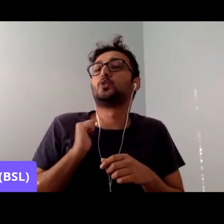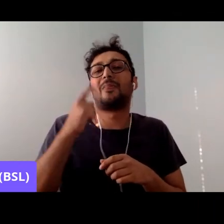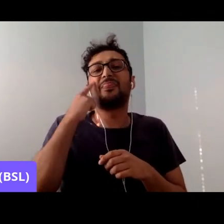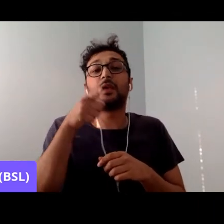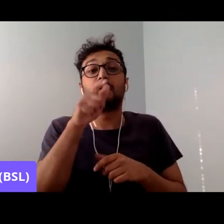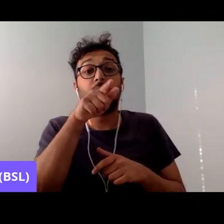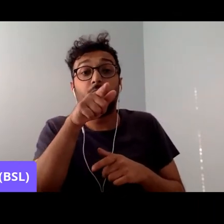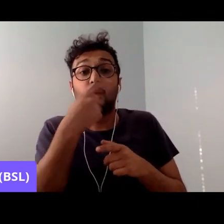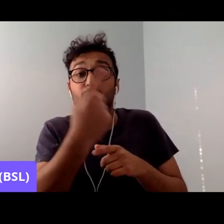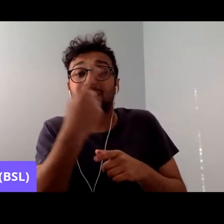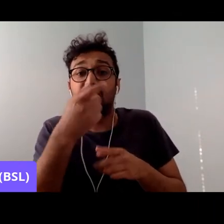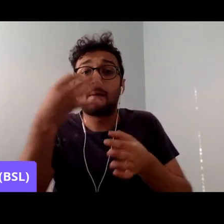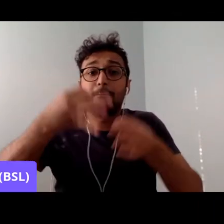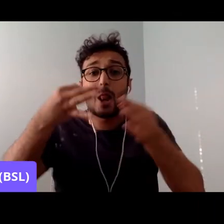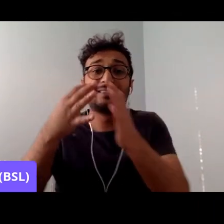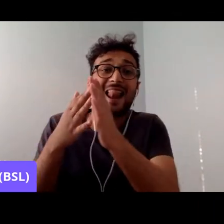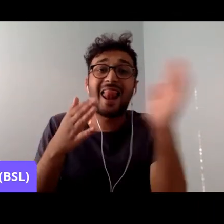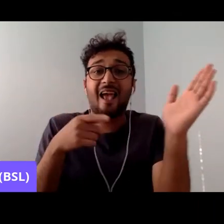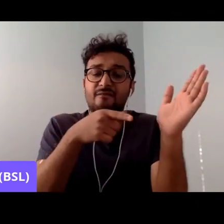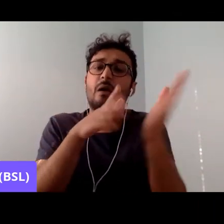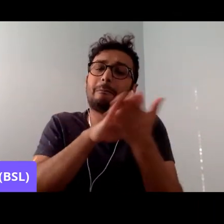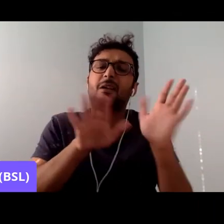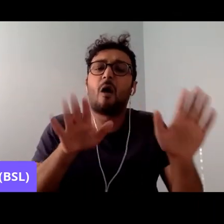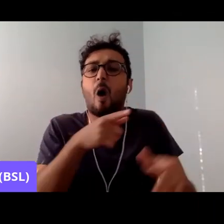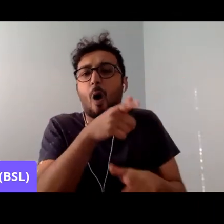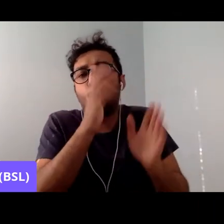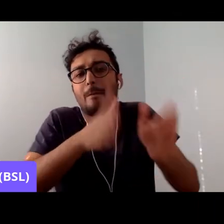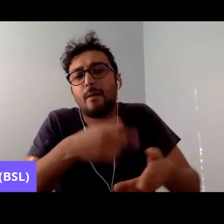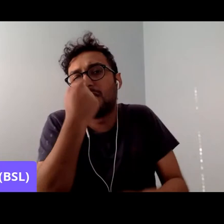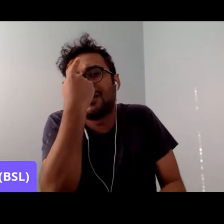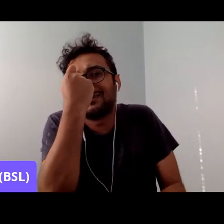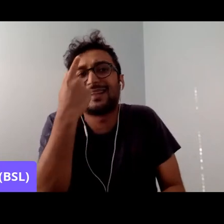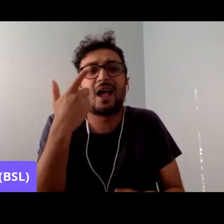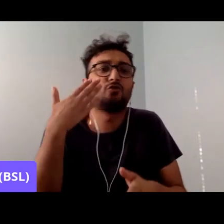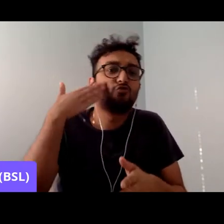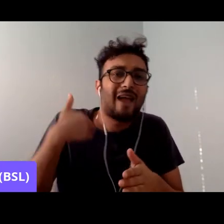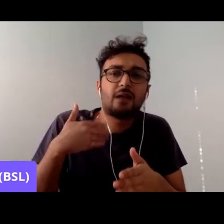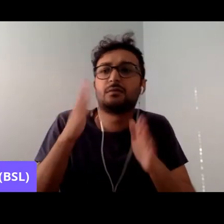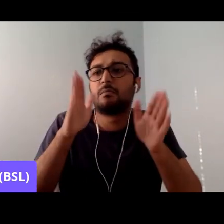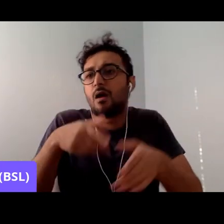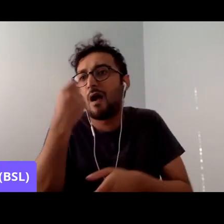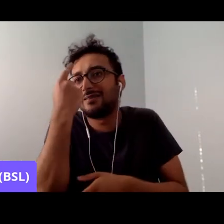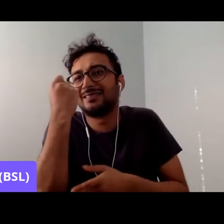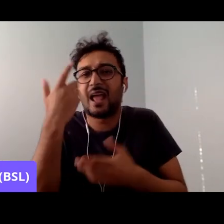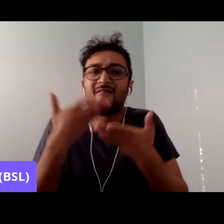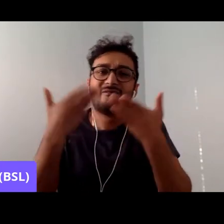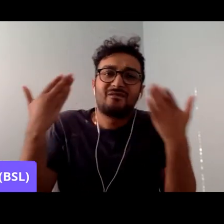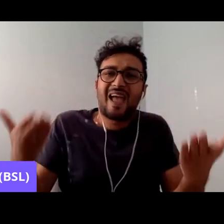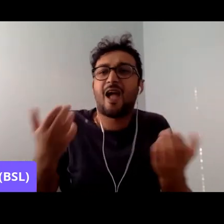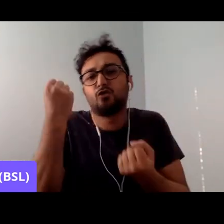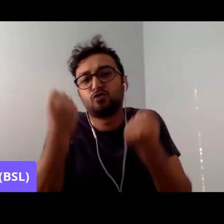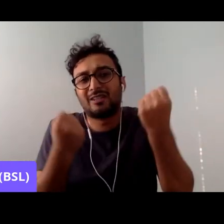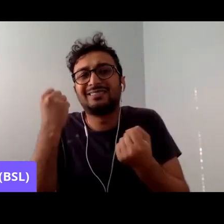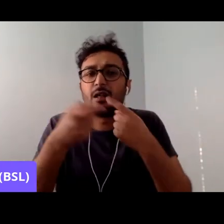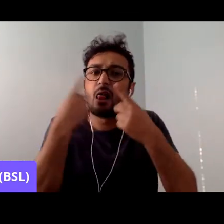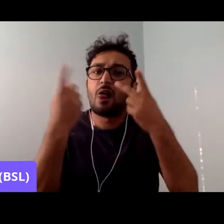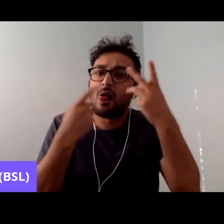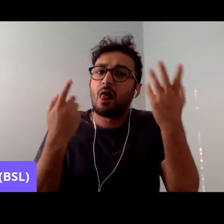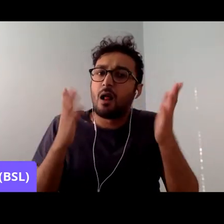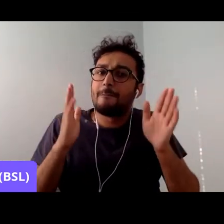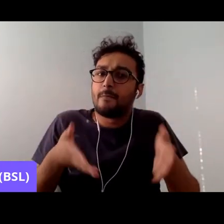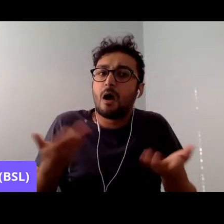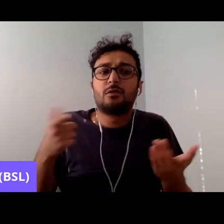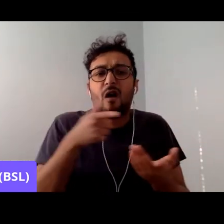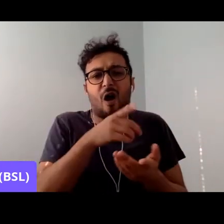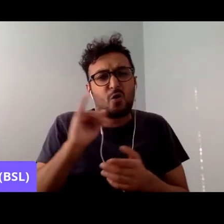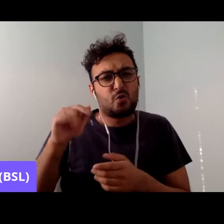understand issues of racial justice and they understand how toxic anti-immigrant